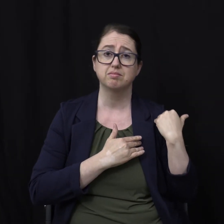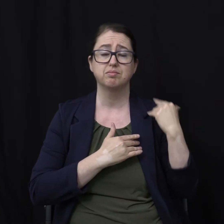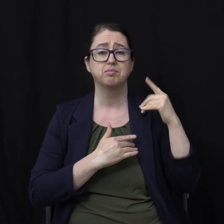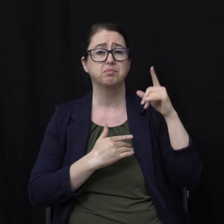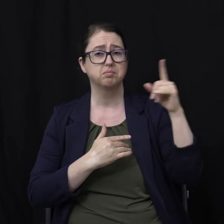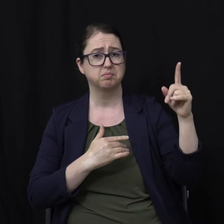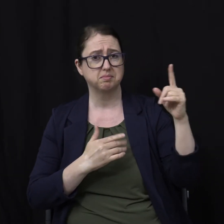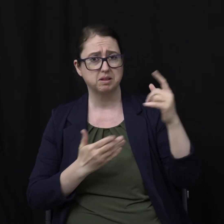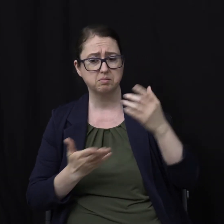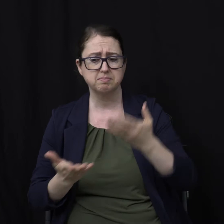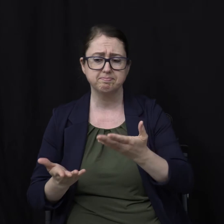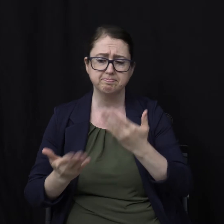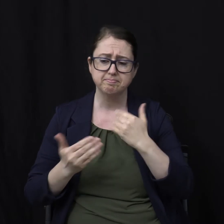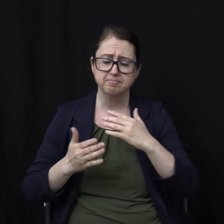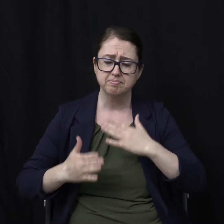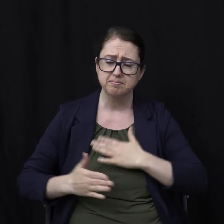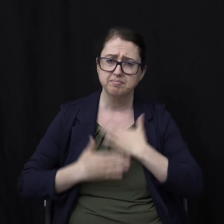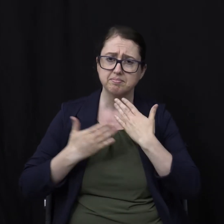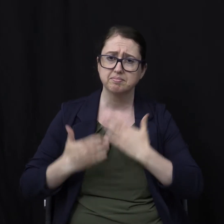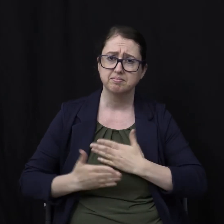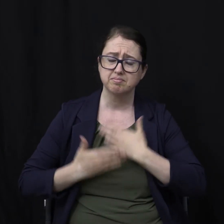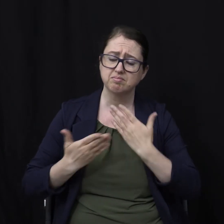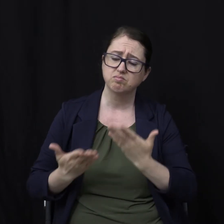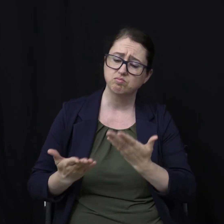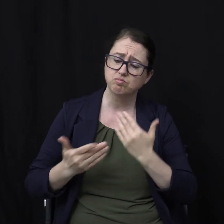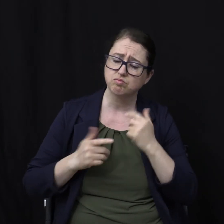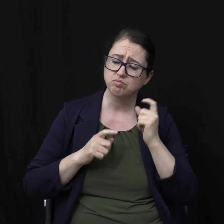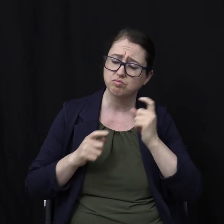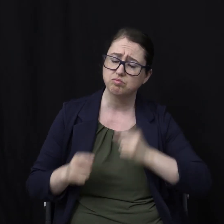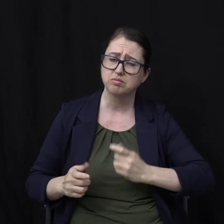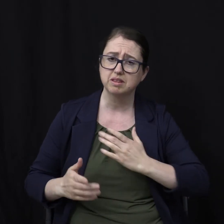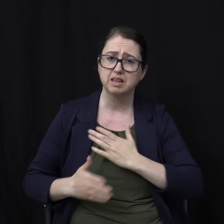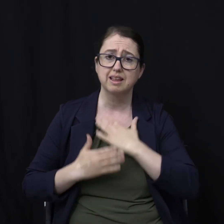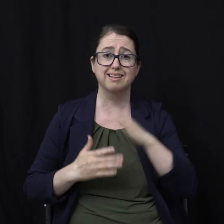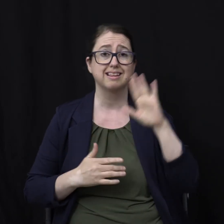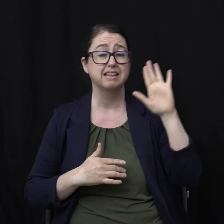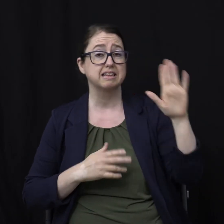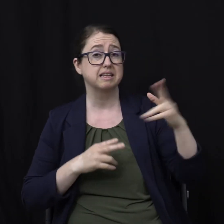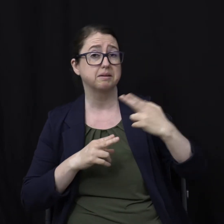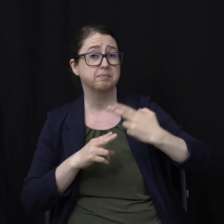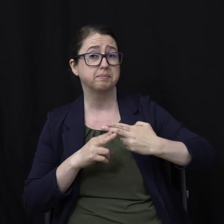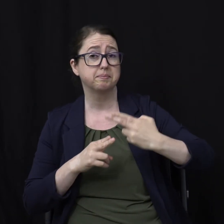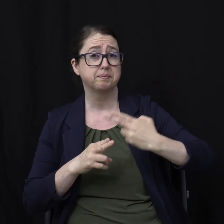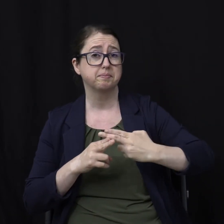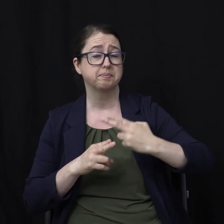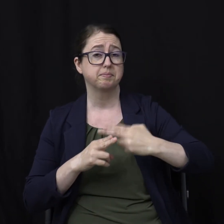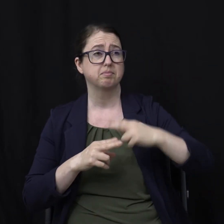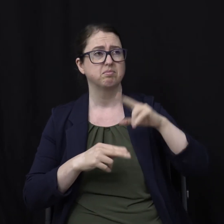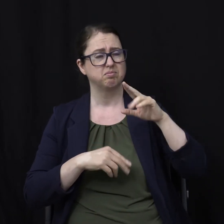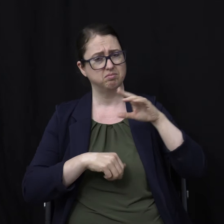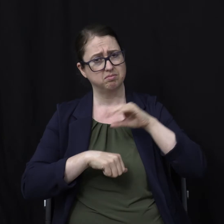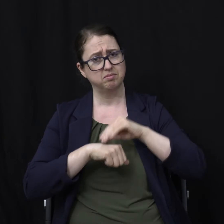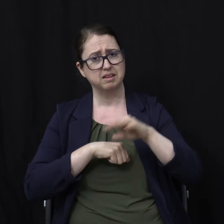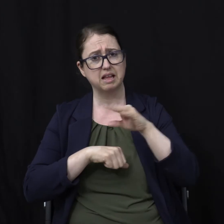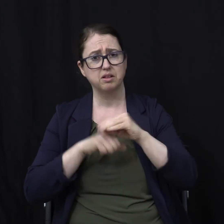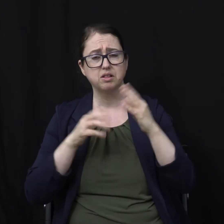me He whose name is Counselor and